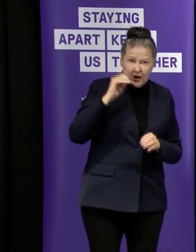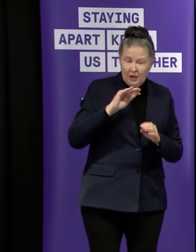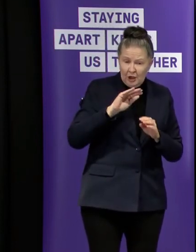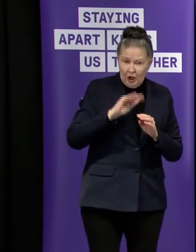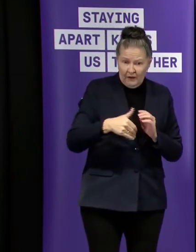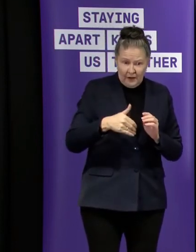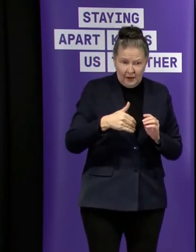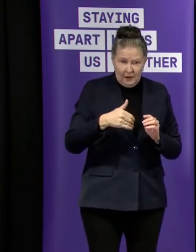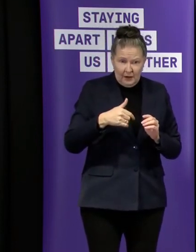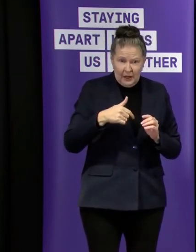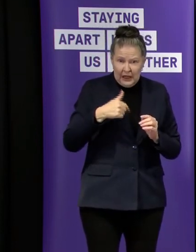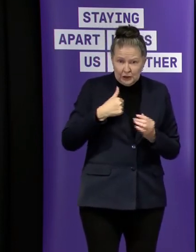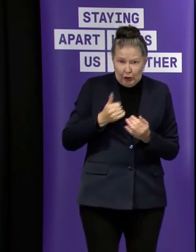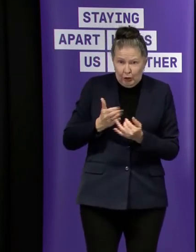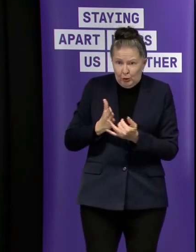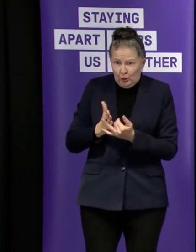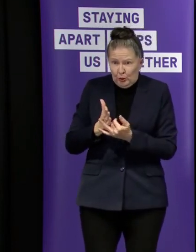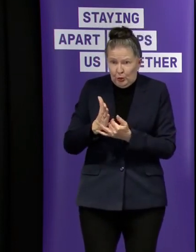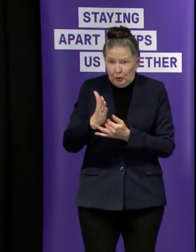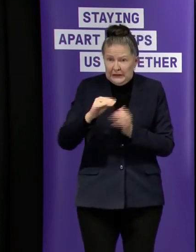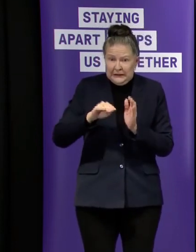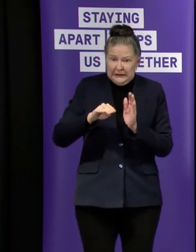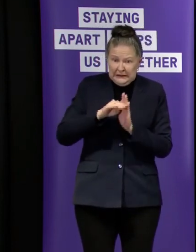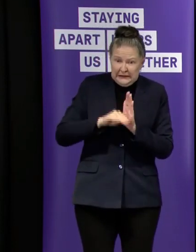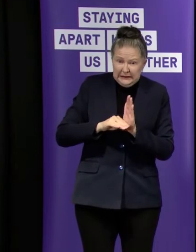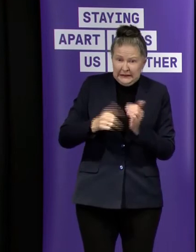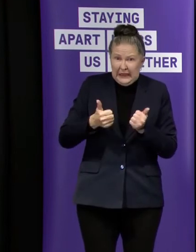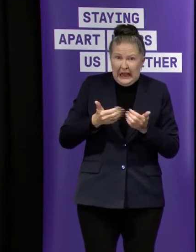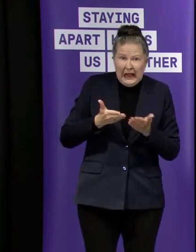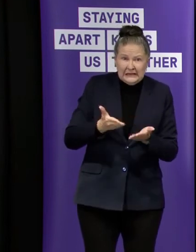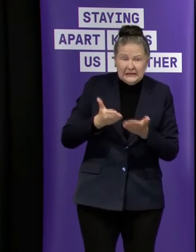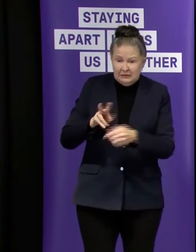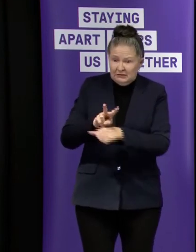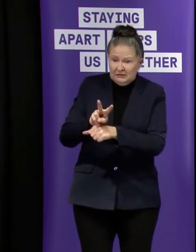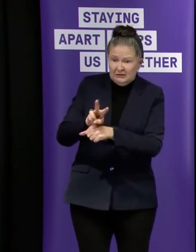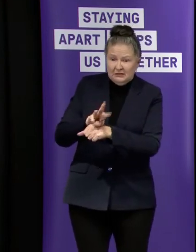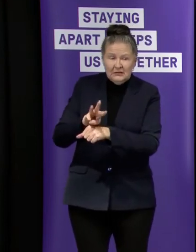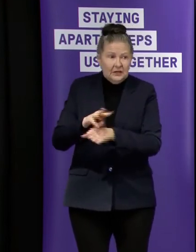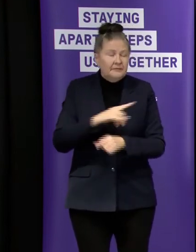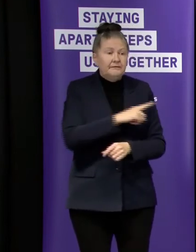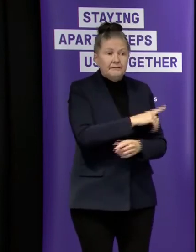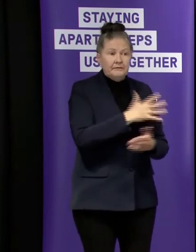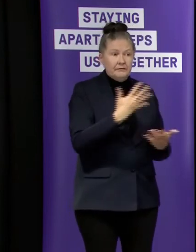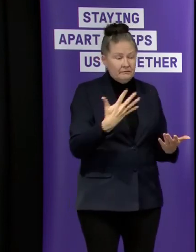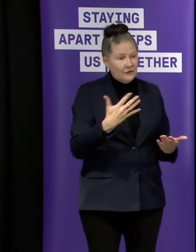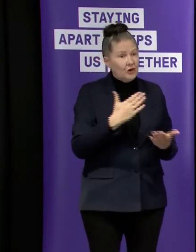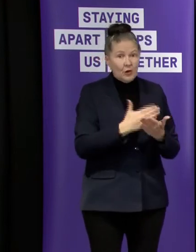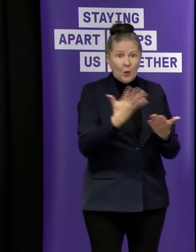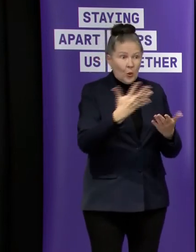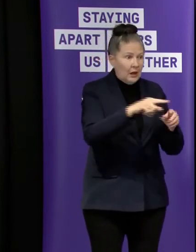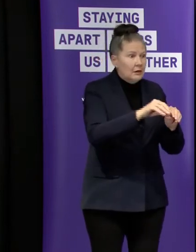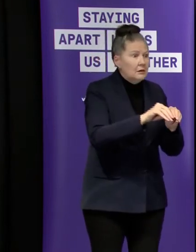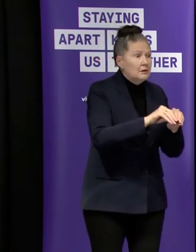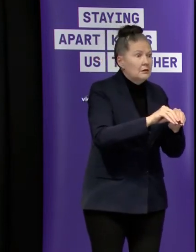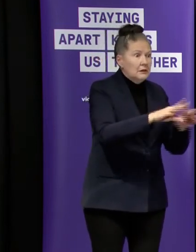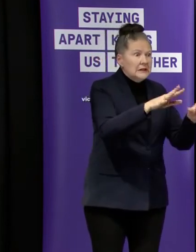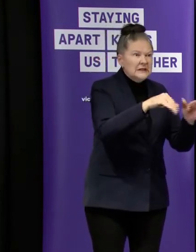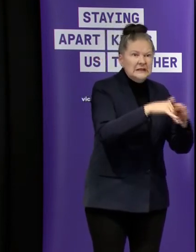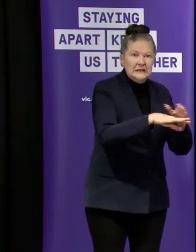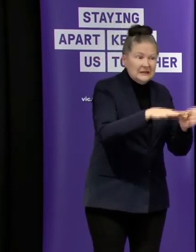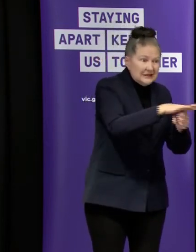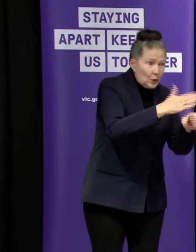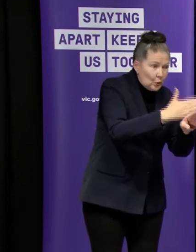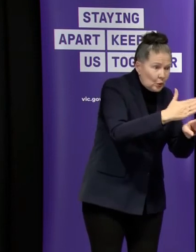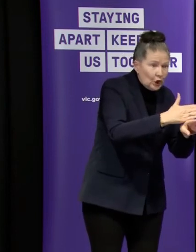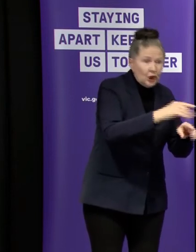transition out of these restrictions in a few weeks outbreaks are really important settings um and uh that includes